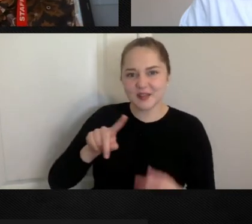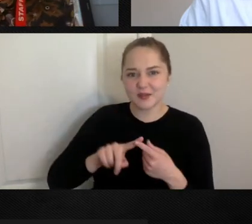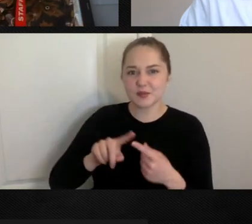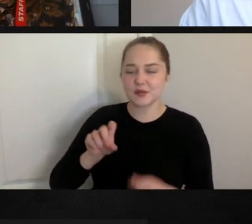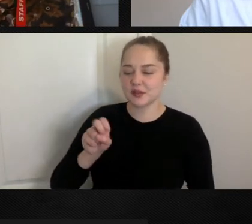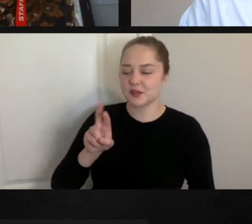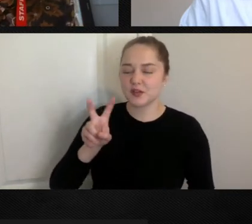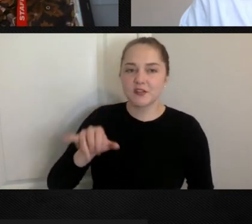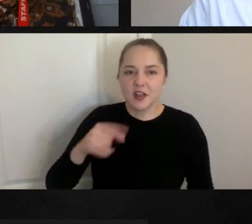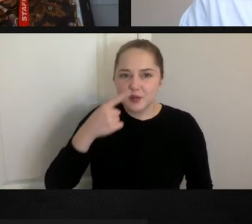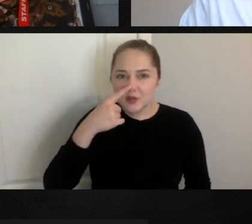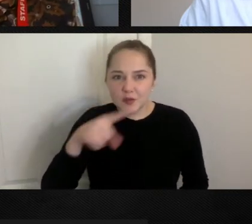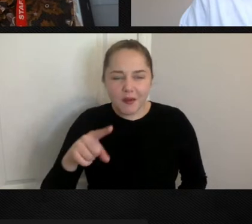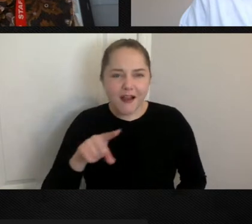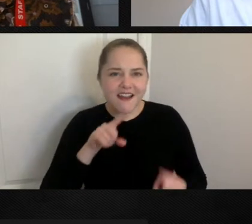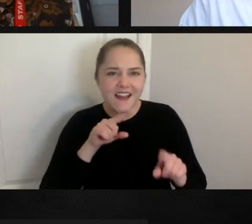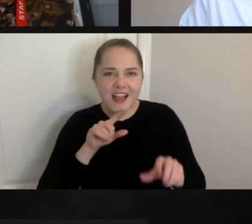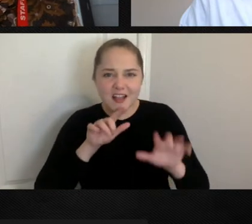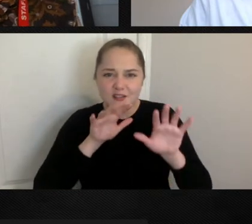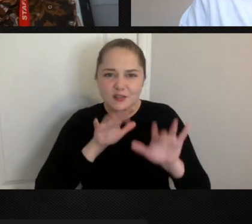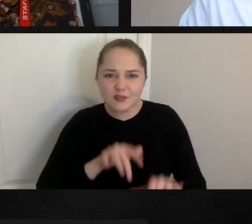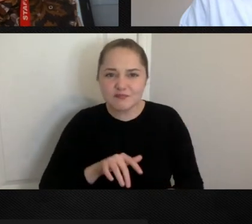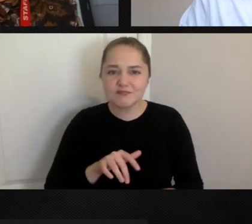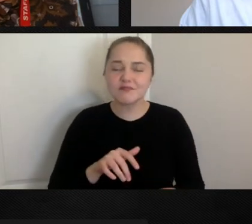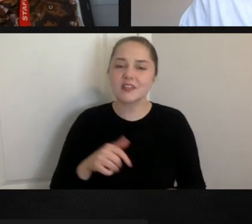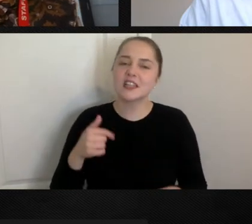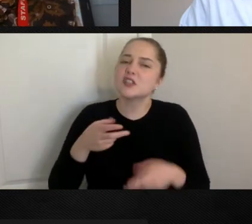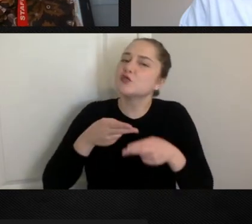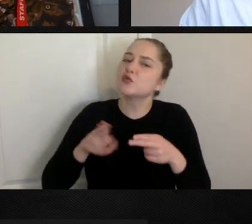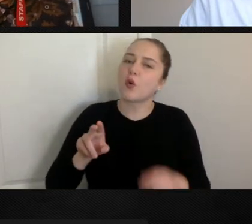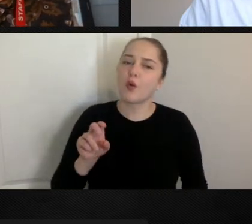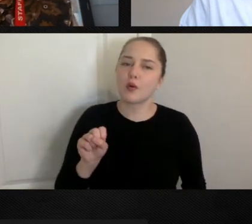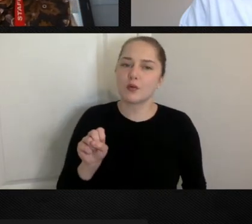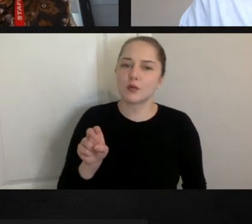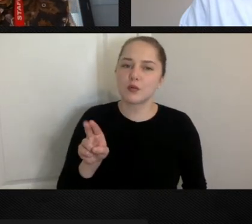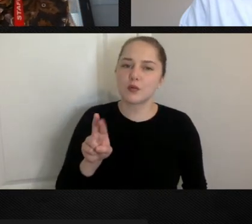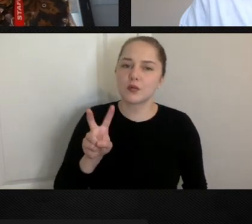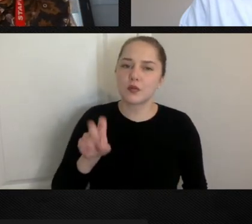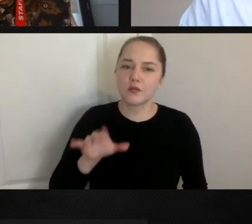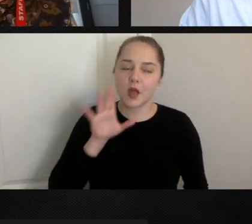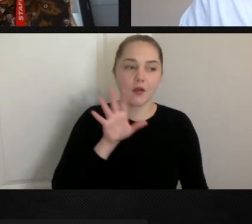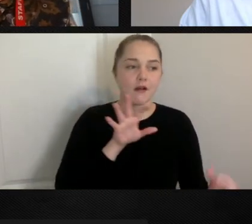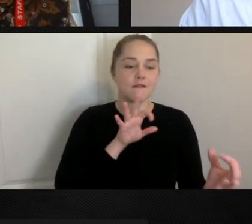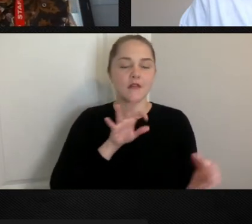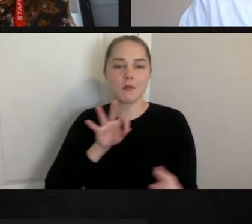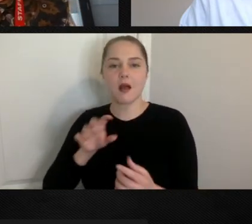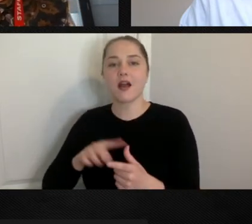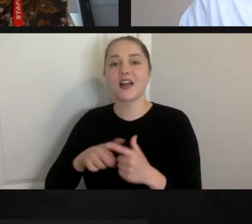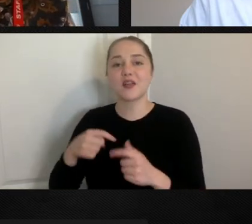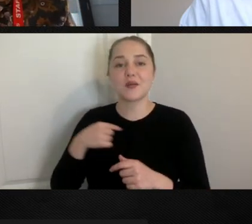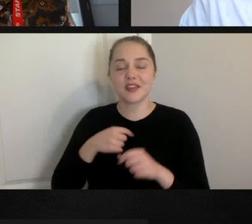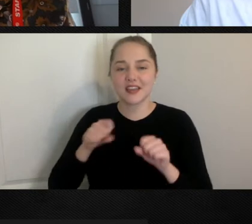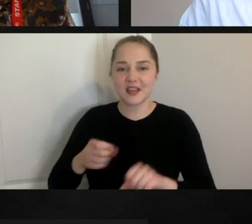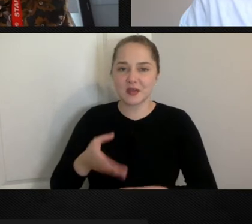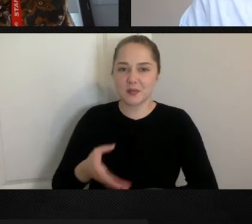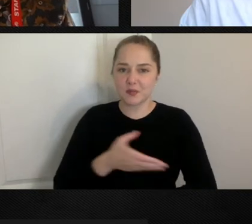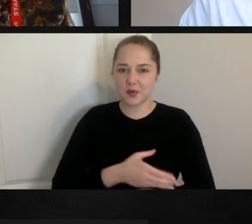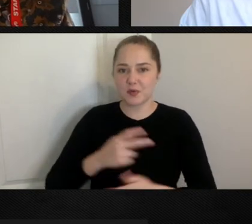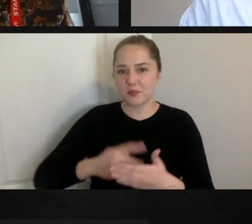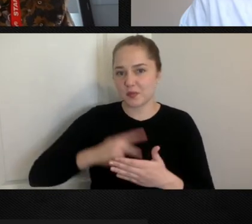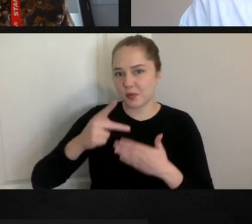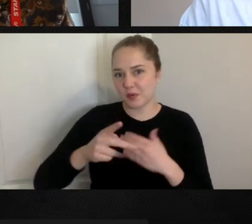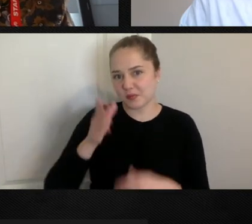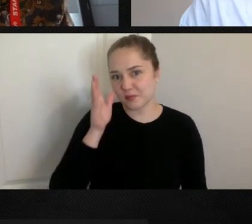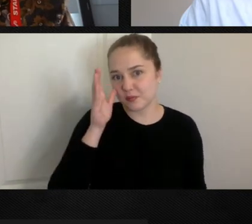If you could please take a moment to answer the questions on our brief survey that will give us feedback so we can improve programming in the future. Um,